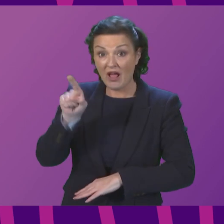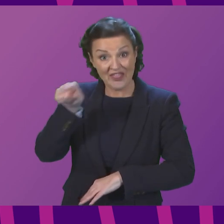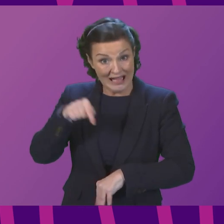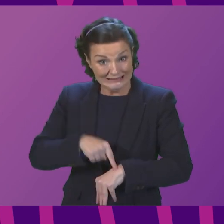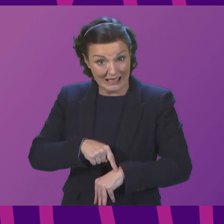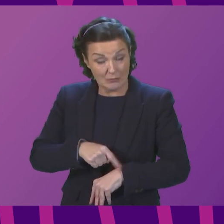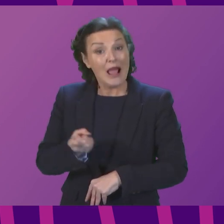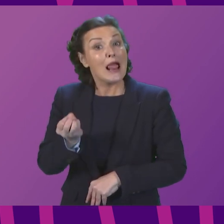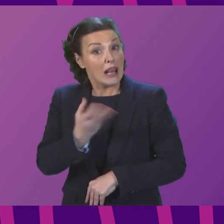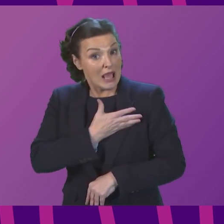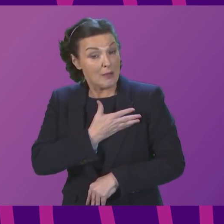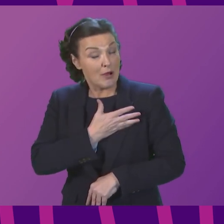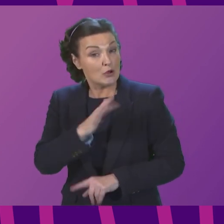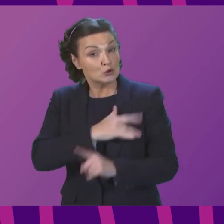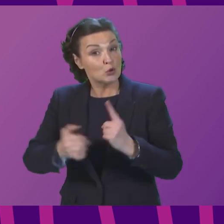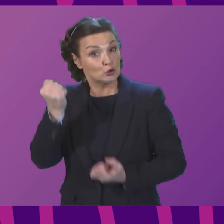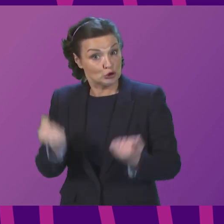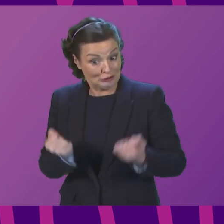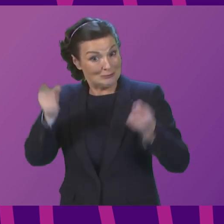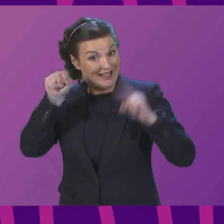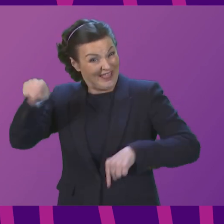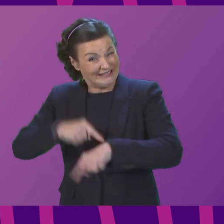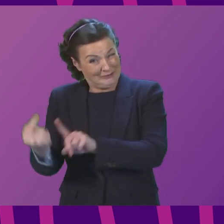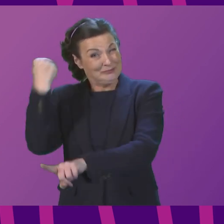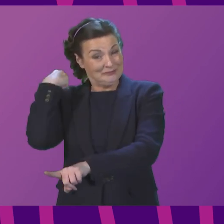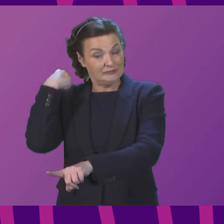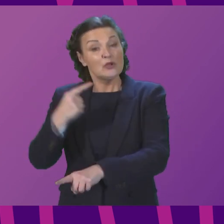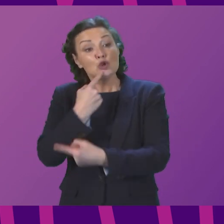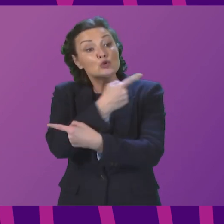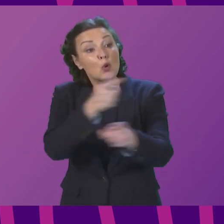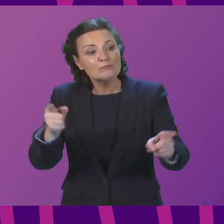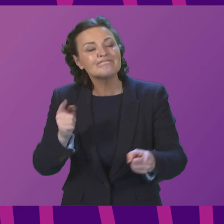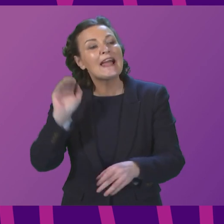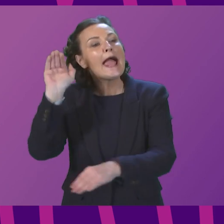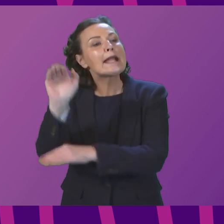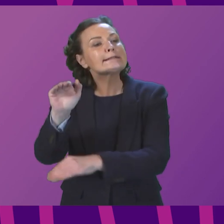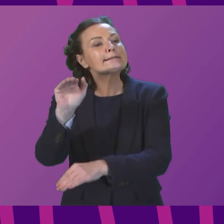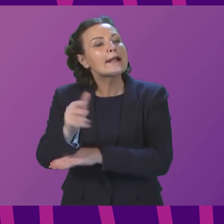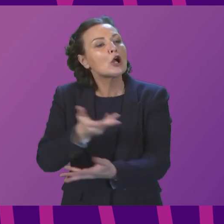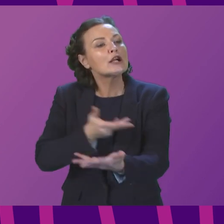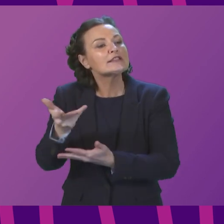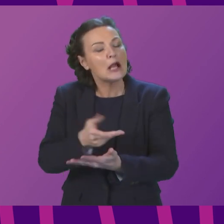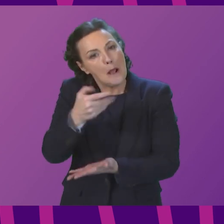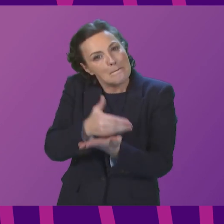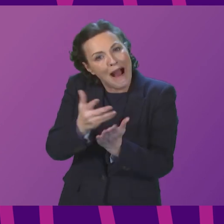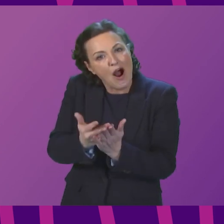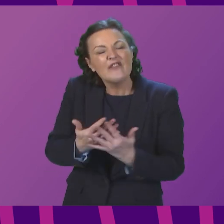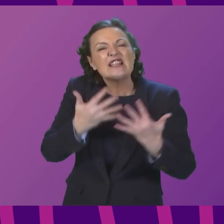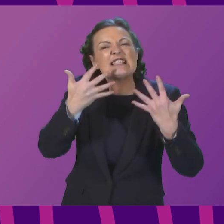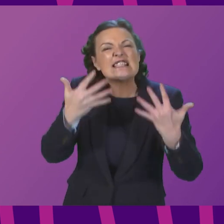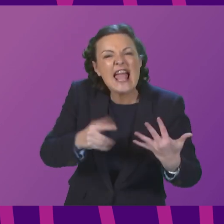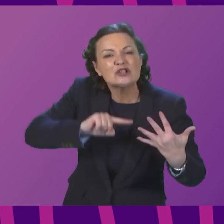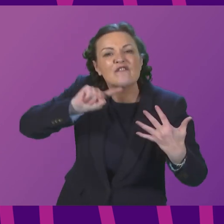Justice Minister at the time told this parliament that external consultants were part of the tens of thousands of the of costs to